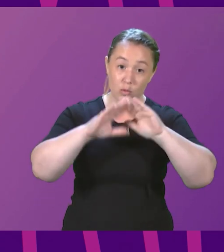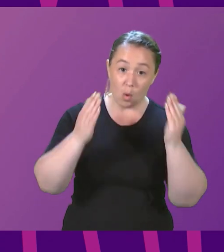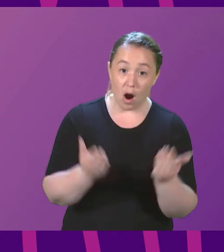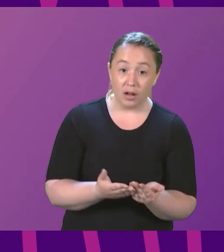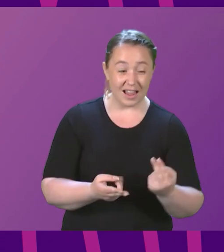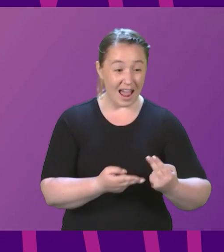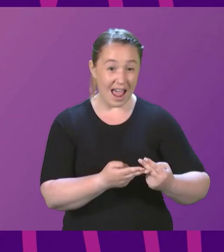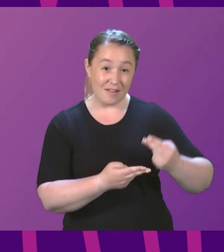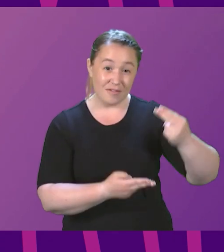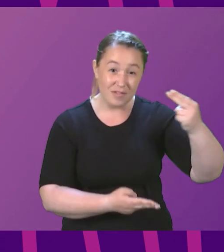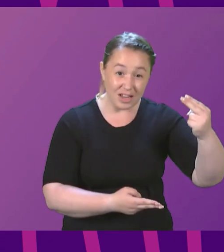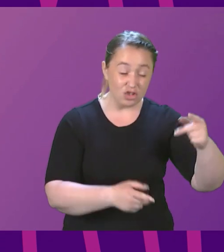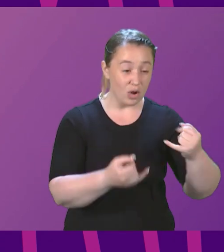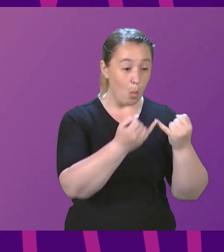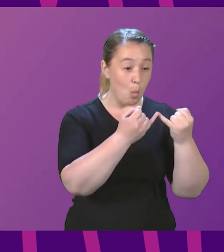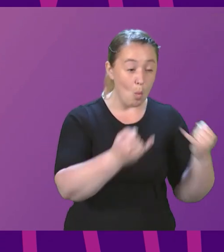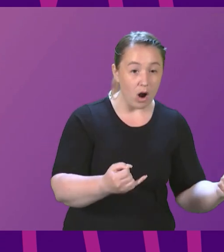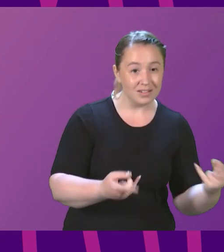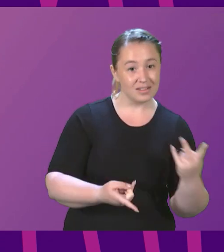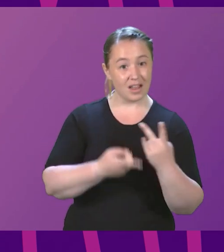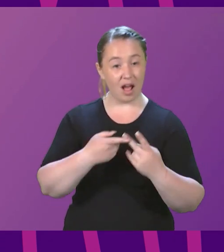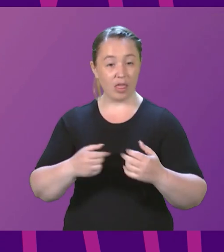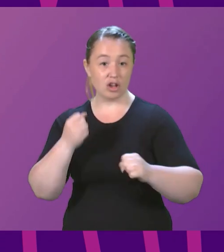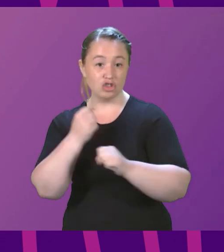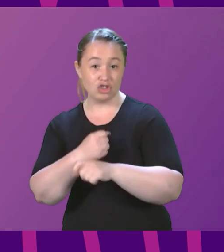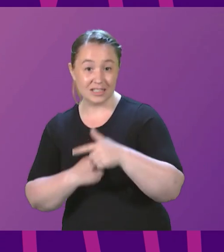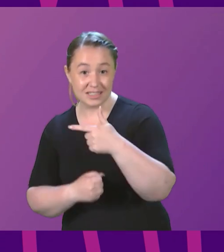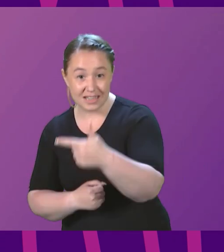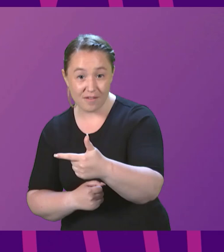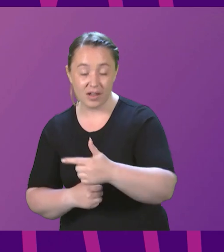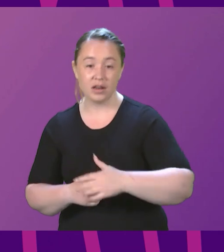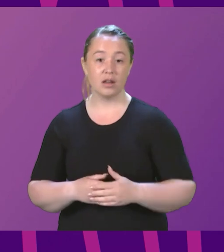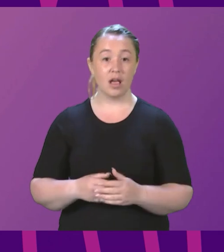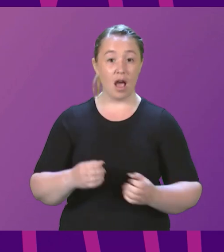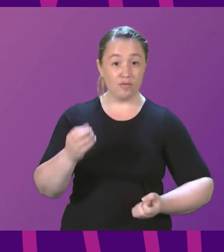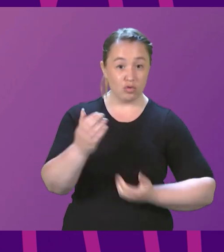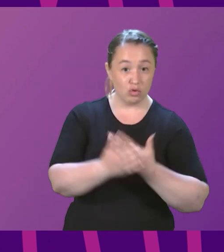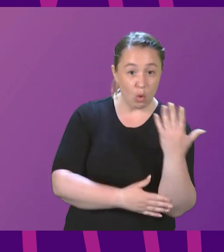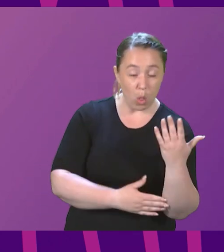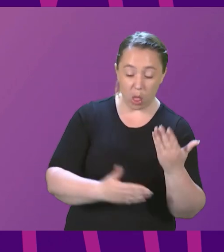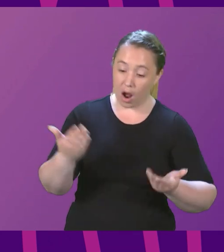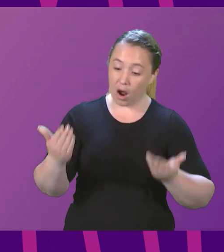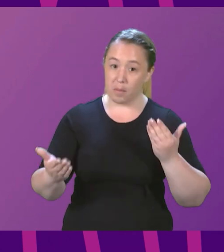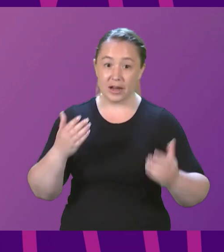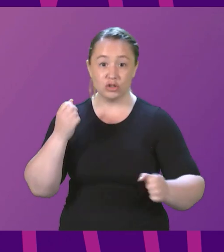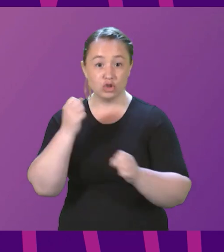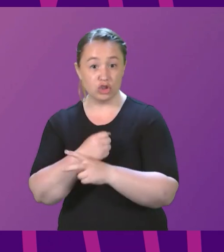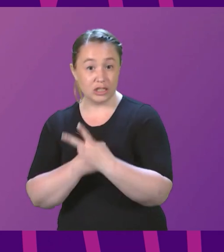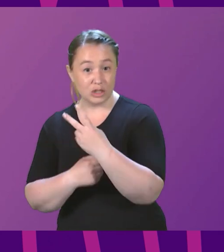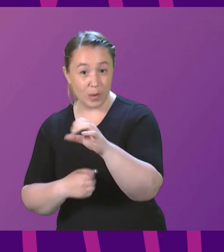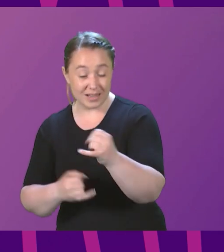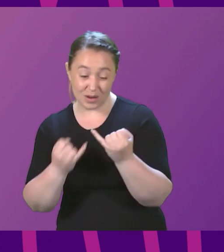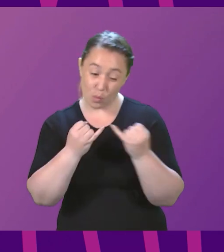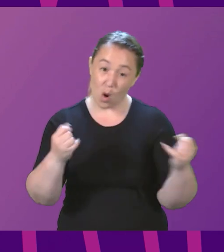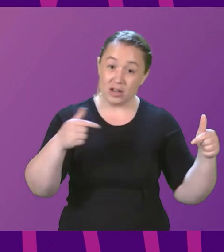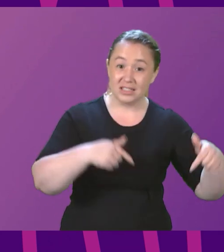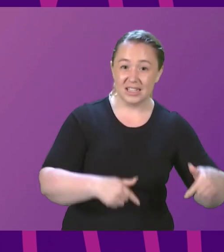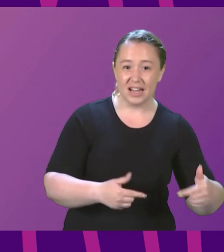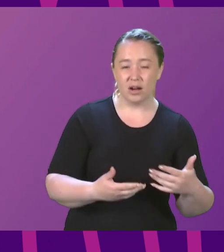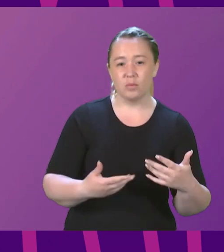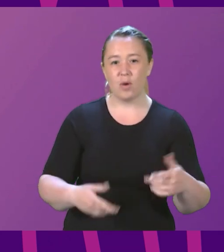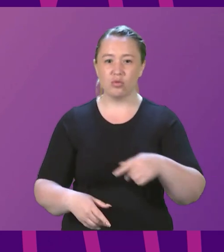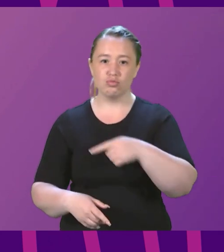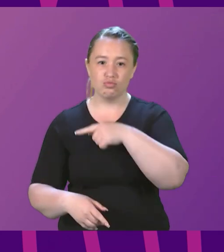other G7 country, lower growth than any G20 country other than Russia. We're seeing children pushed into